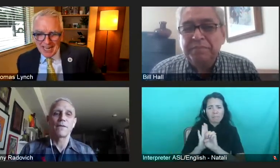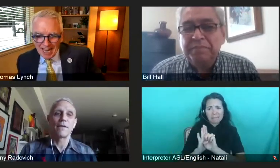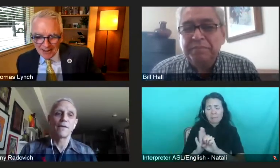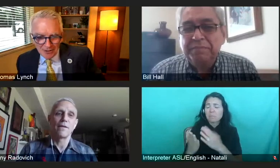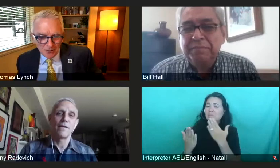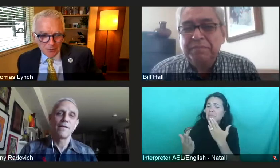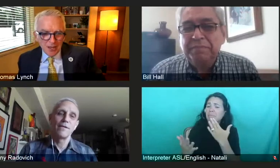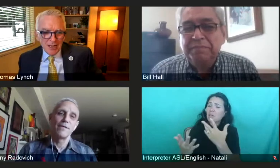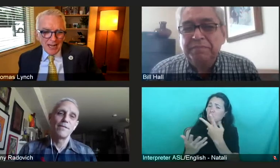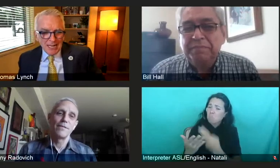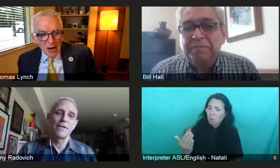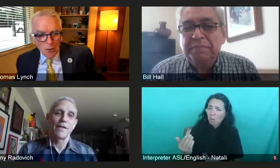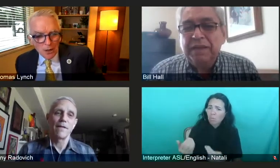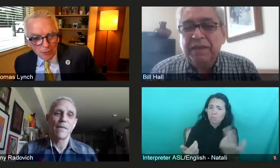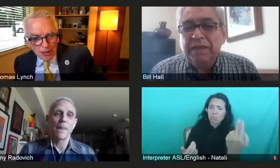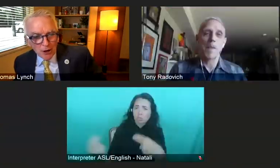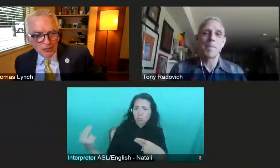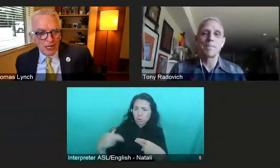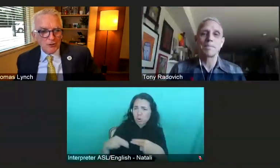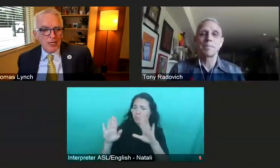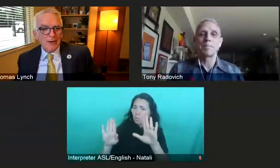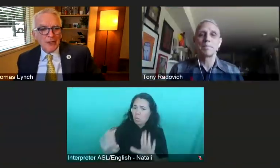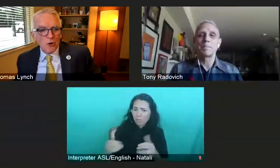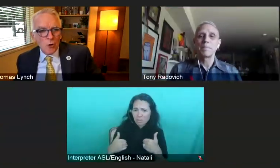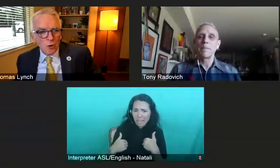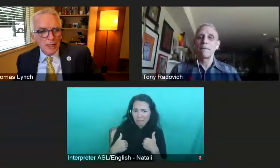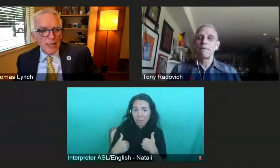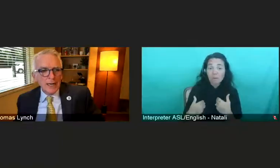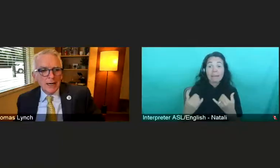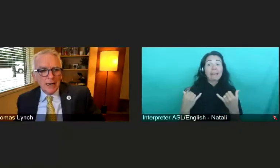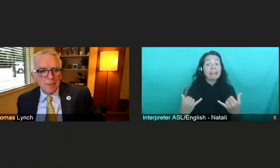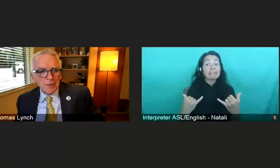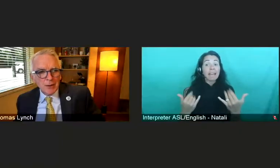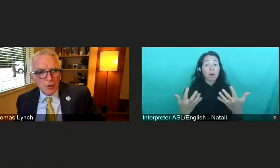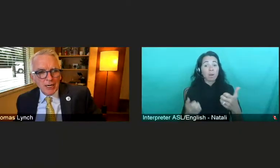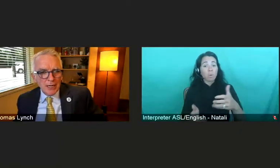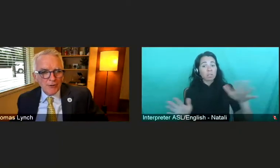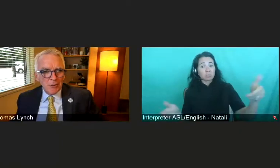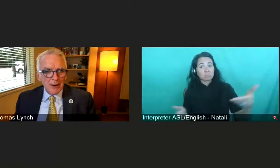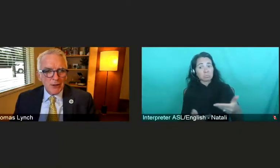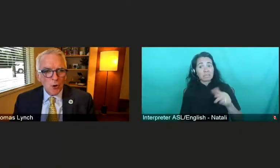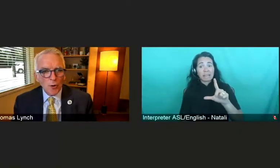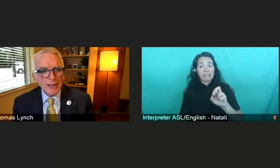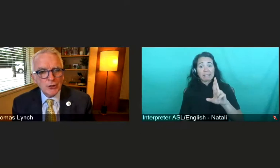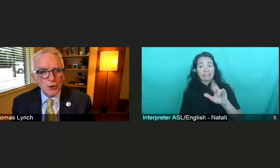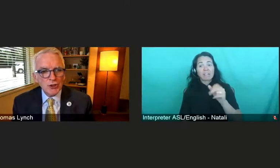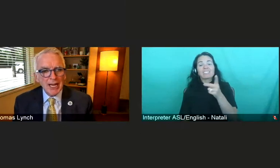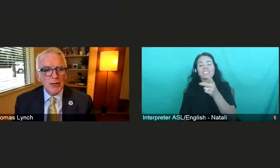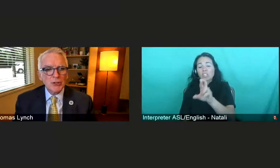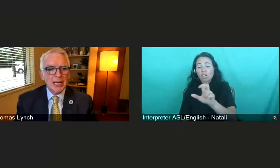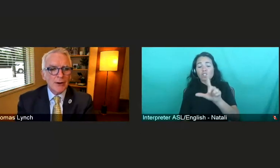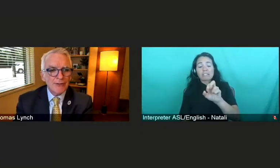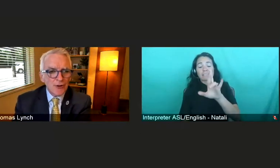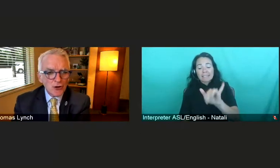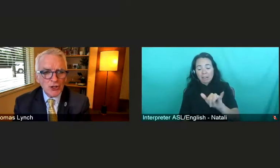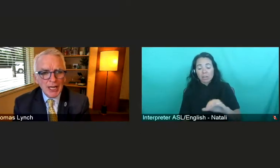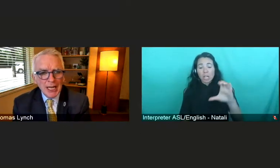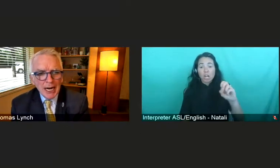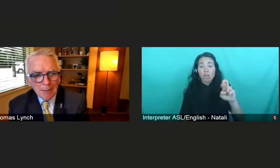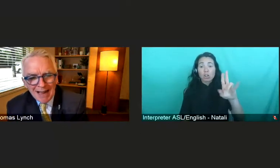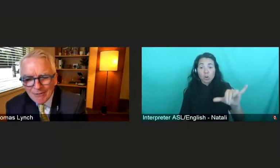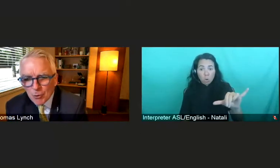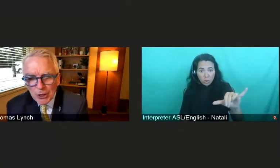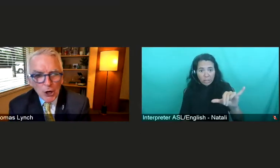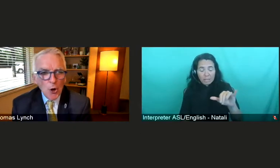terrific to have you. I now want to bring on Dr. Larry Corey. We're going to hear from Larry Corey and George Counts. Larry, first,